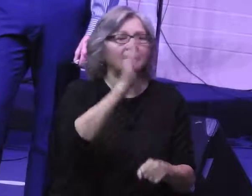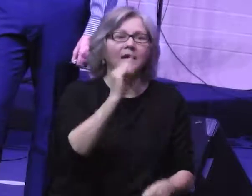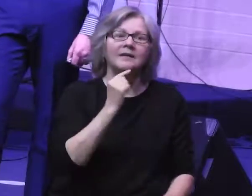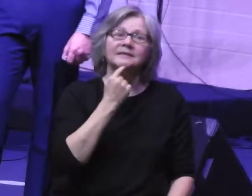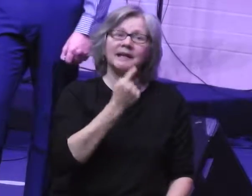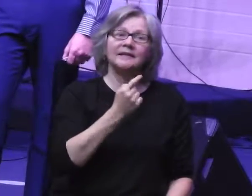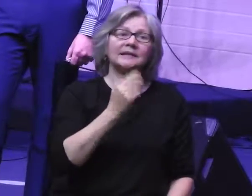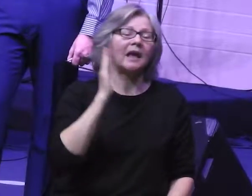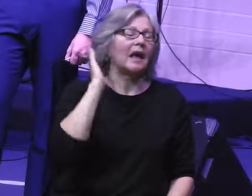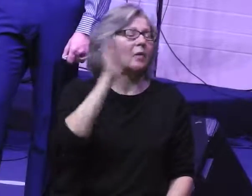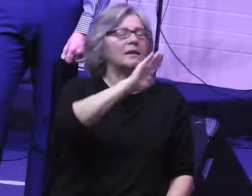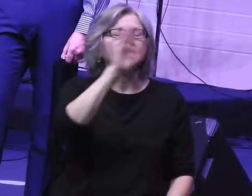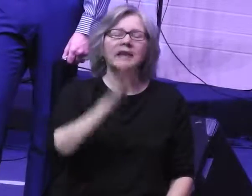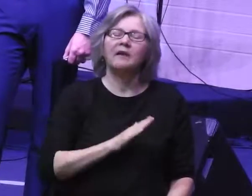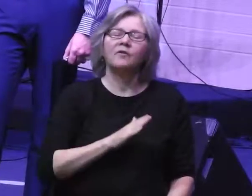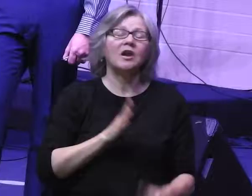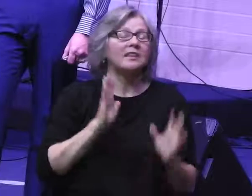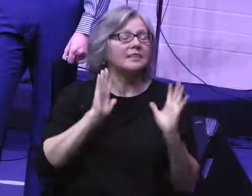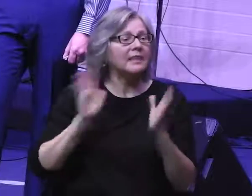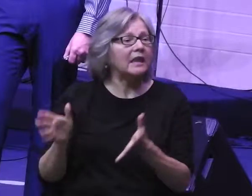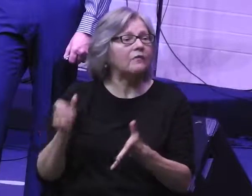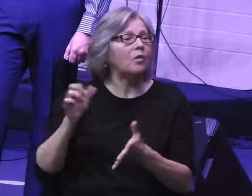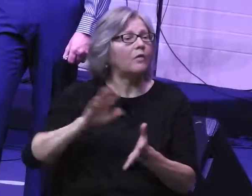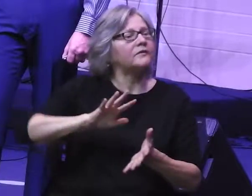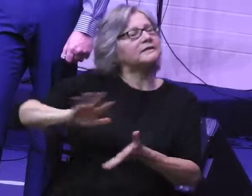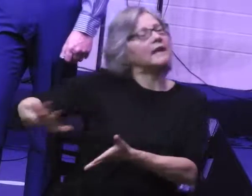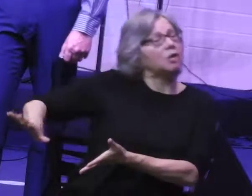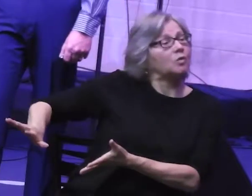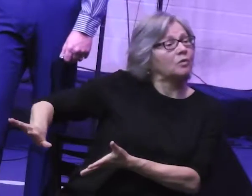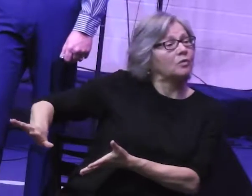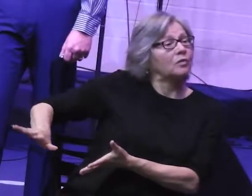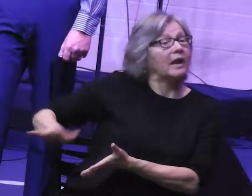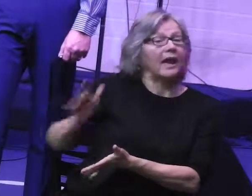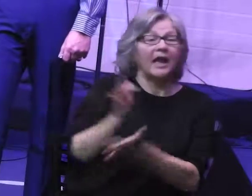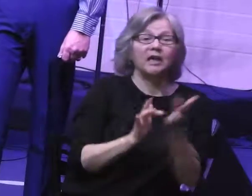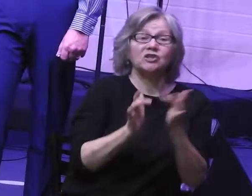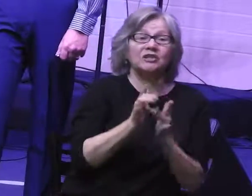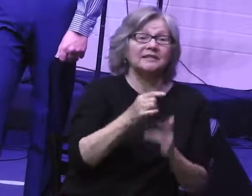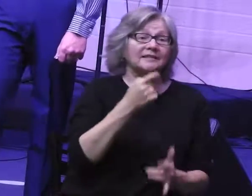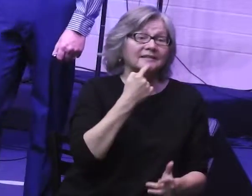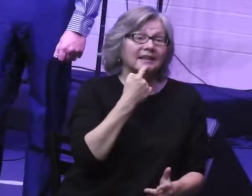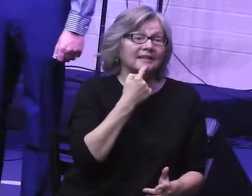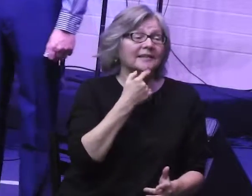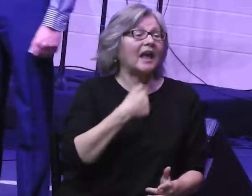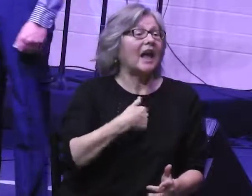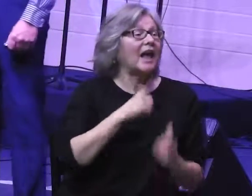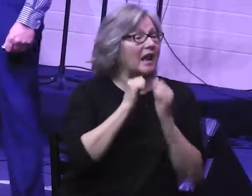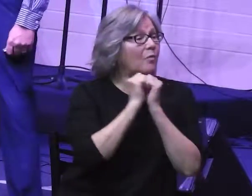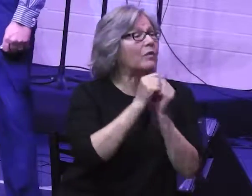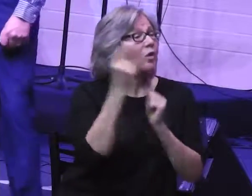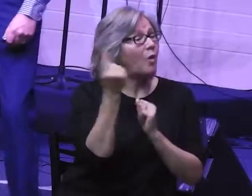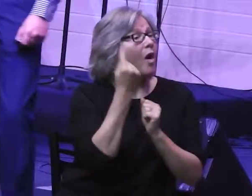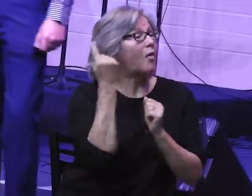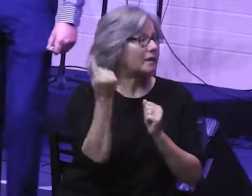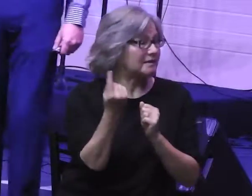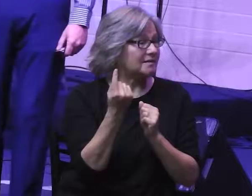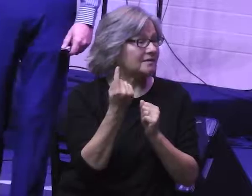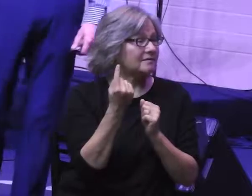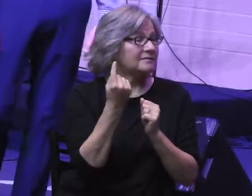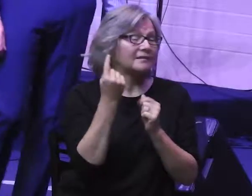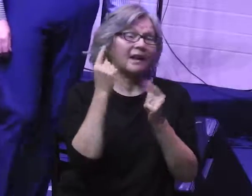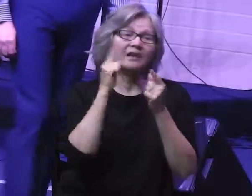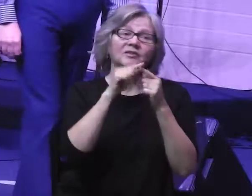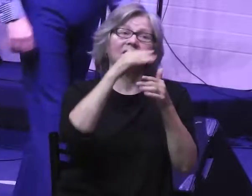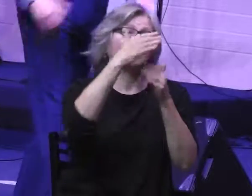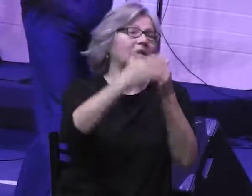God said, I will never leave you or forsake you. And again, Jesus said, I am with you always to the